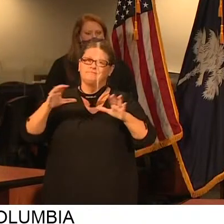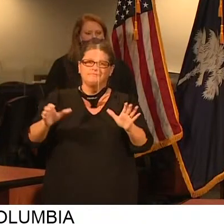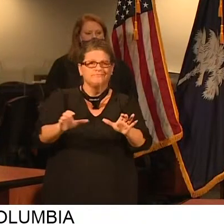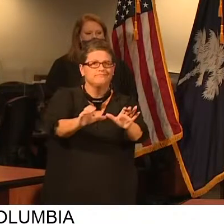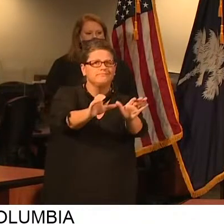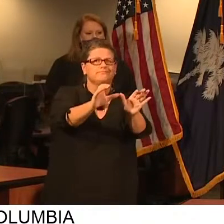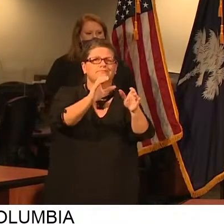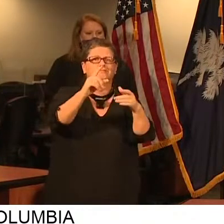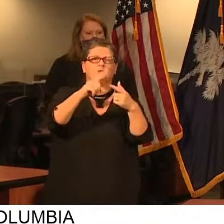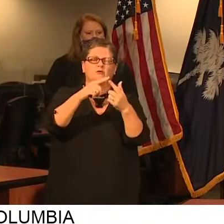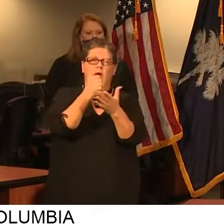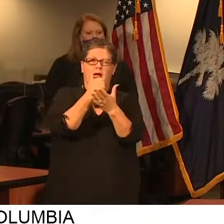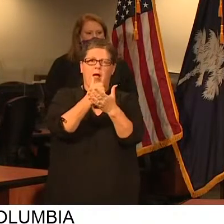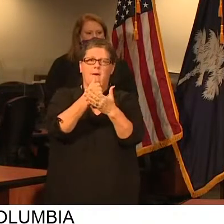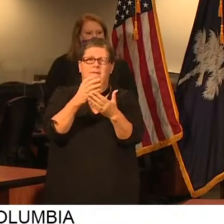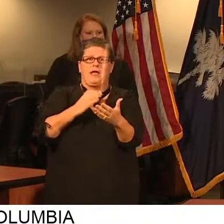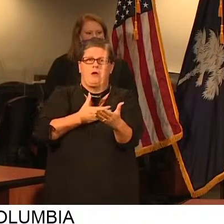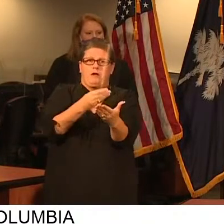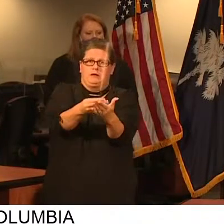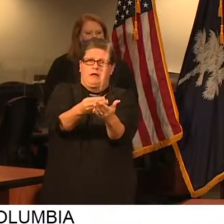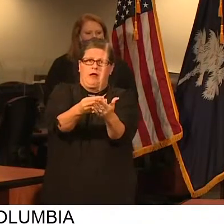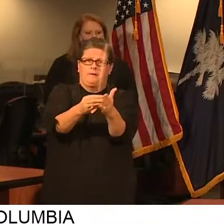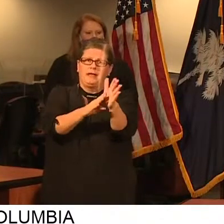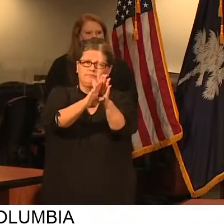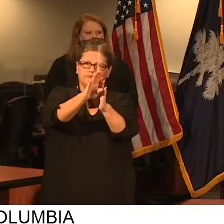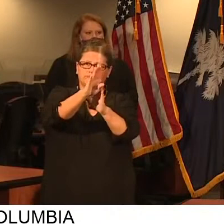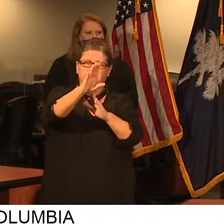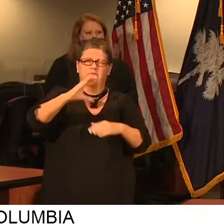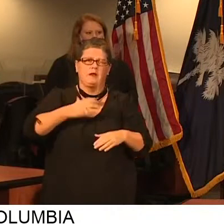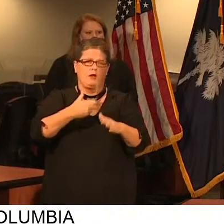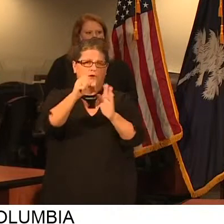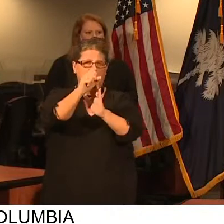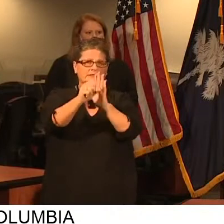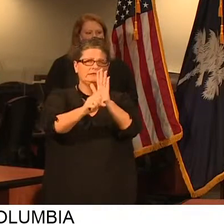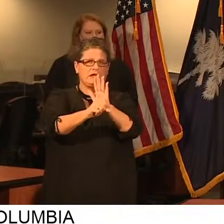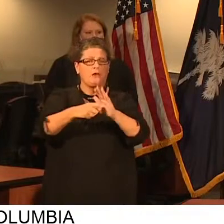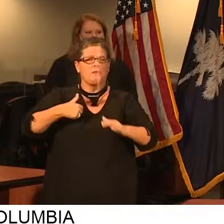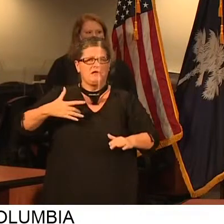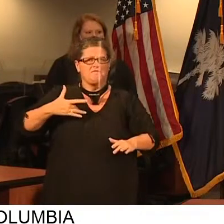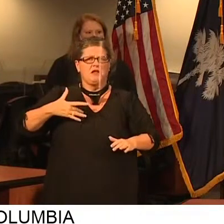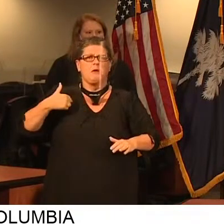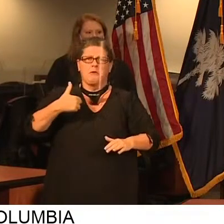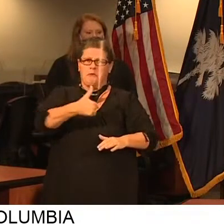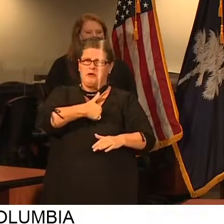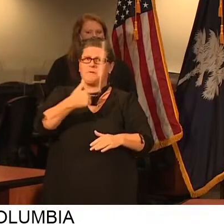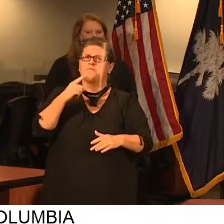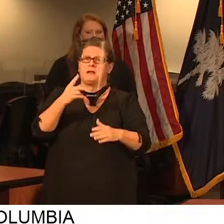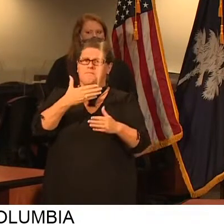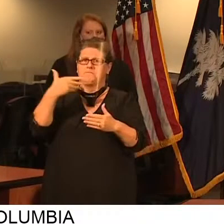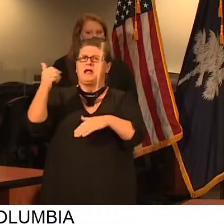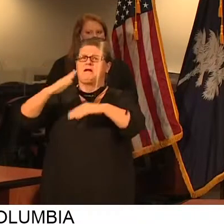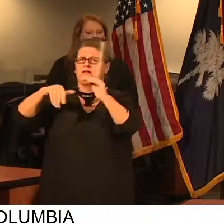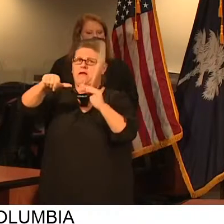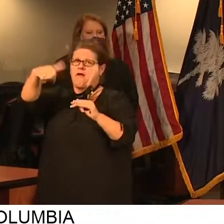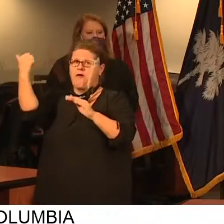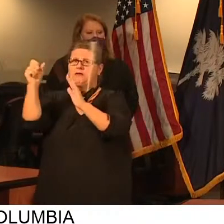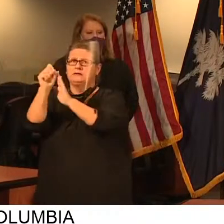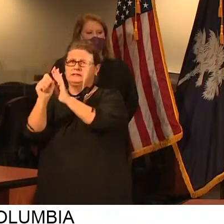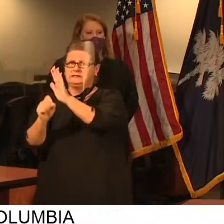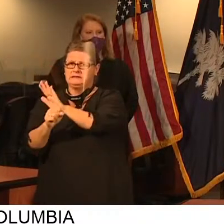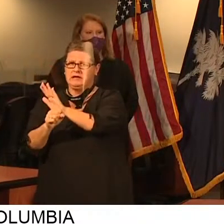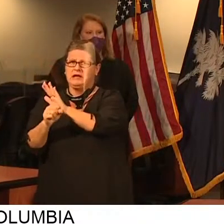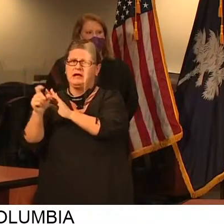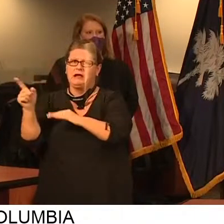of our state's economy. And we are confident that we are doing better than a lot of our other states are doing